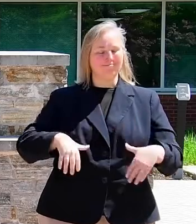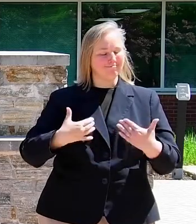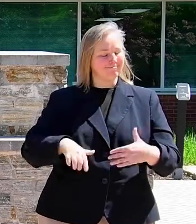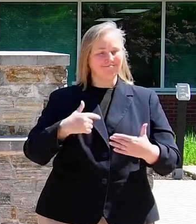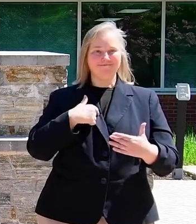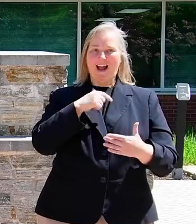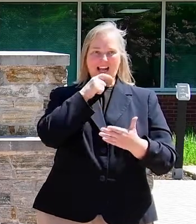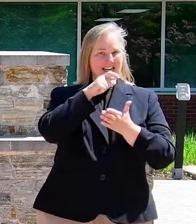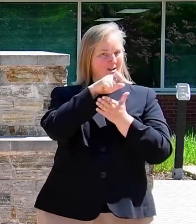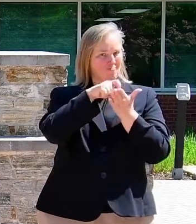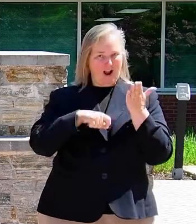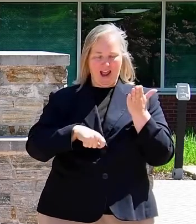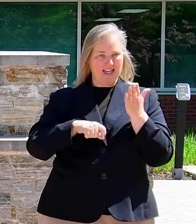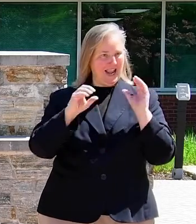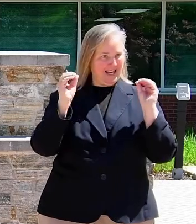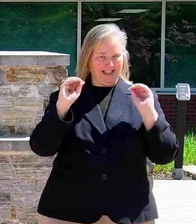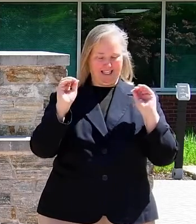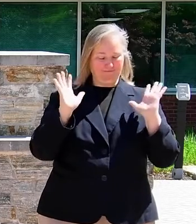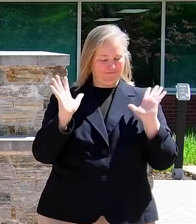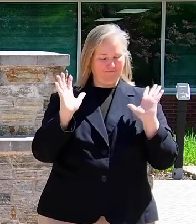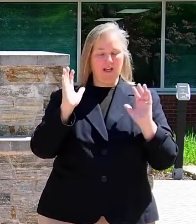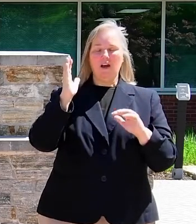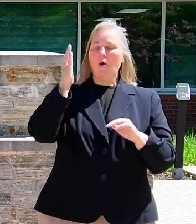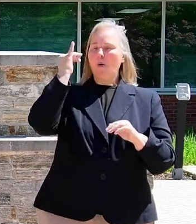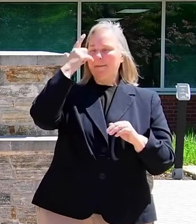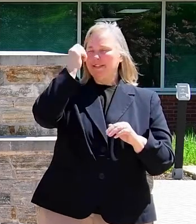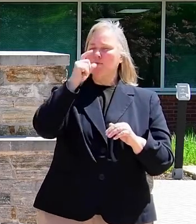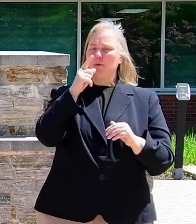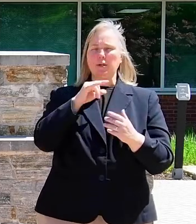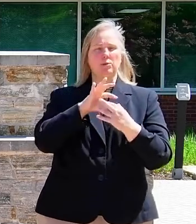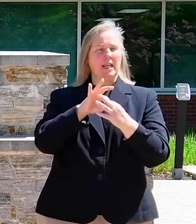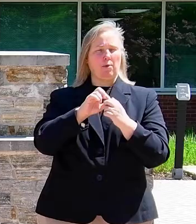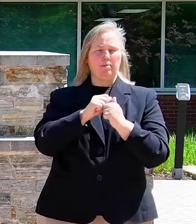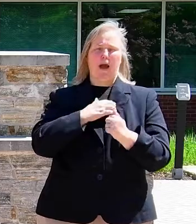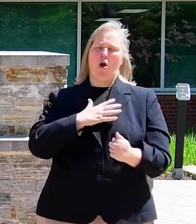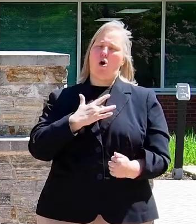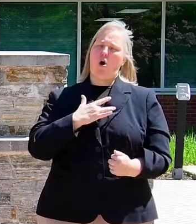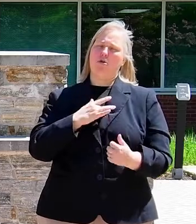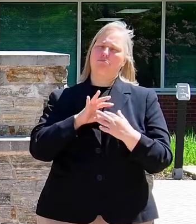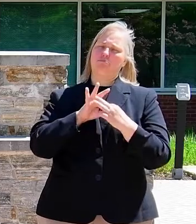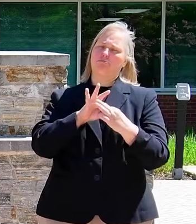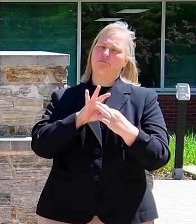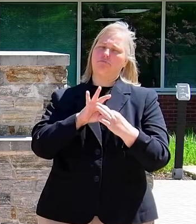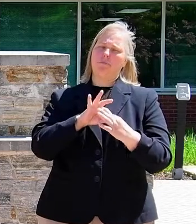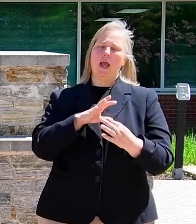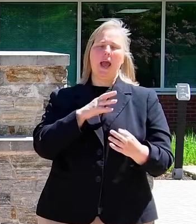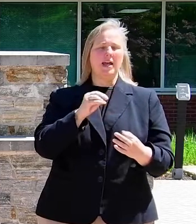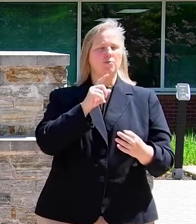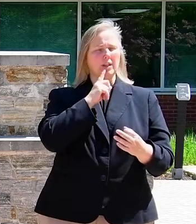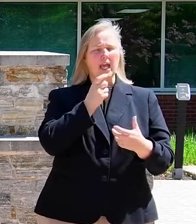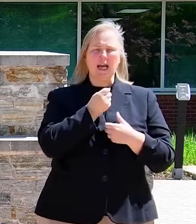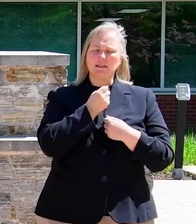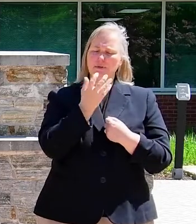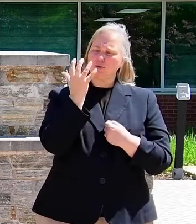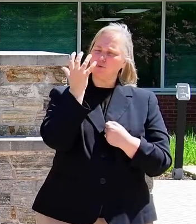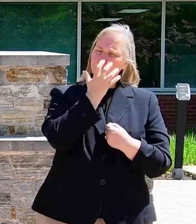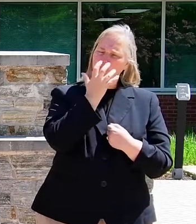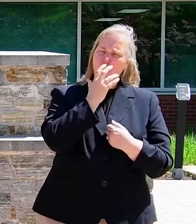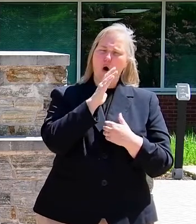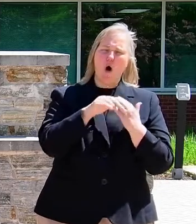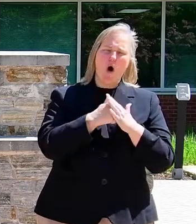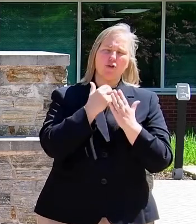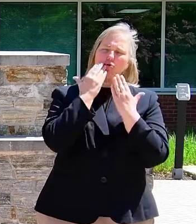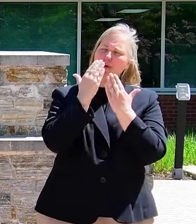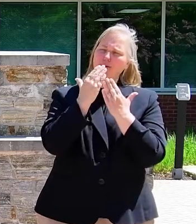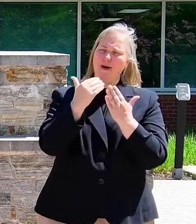did not write anything because I really want to connect with my heart and I really want to express all of the gratitude that I have